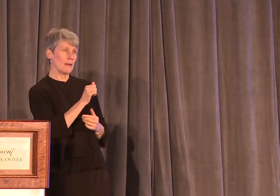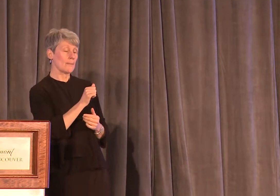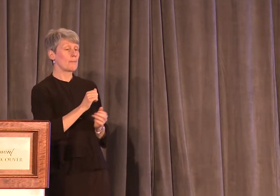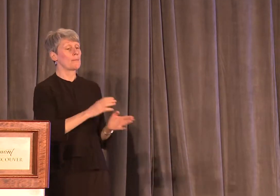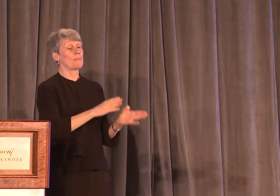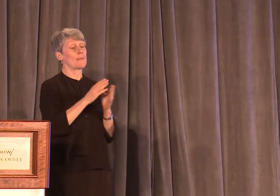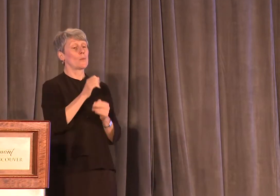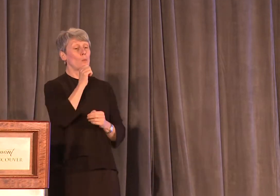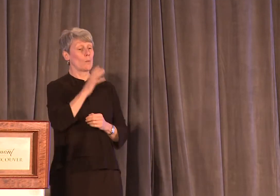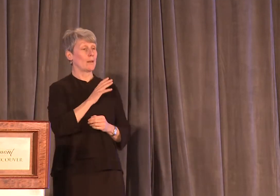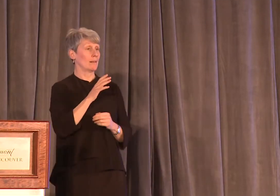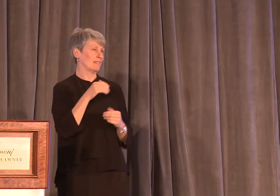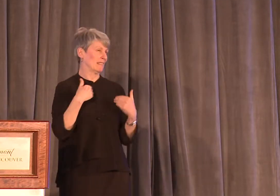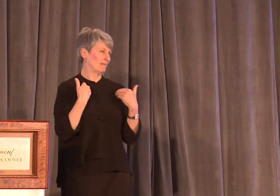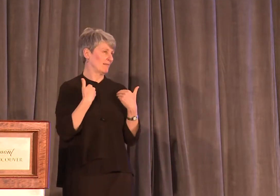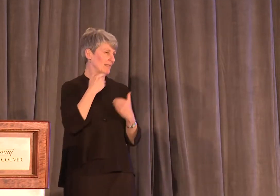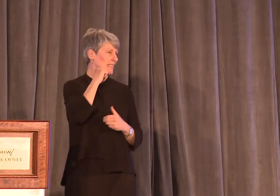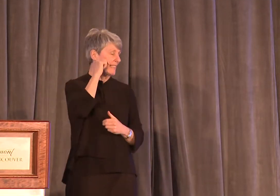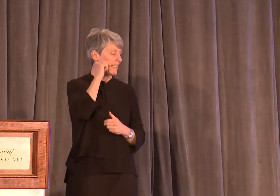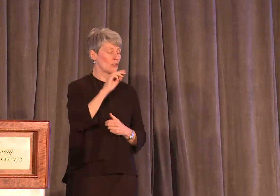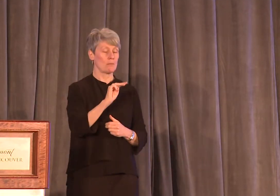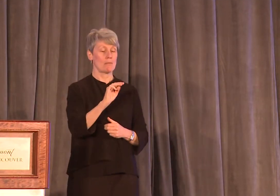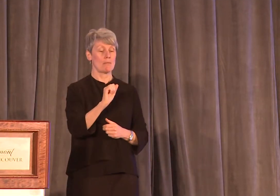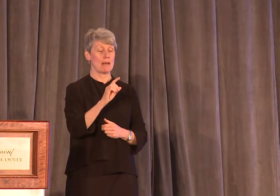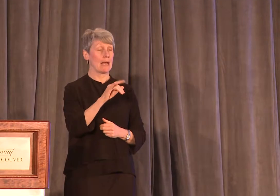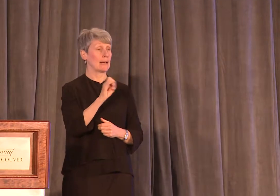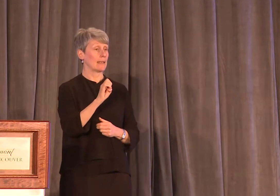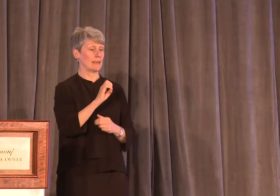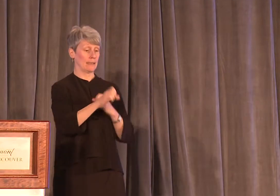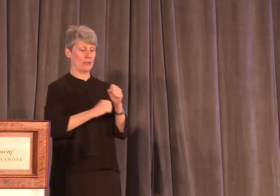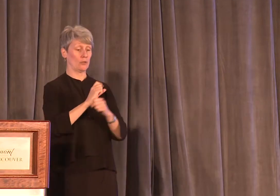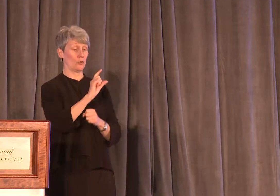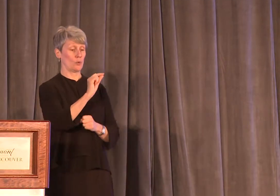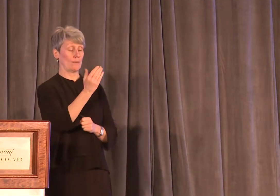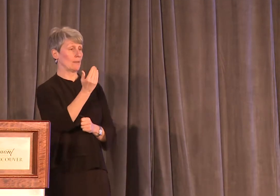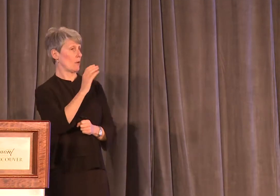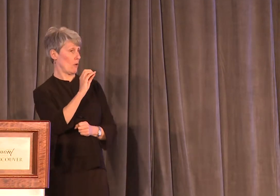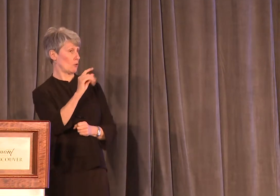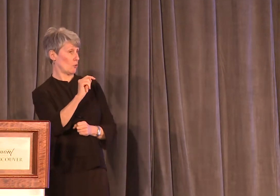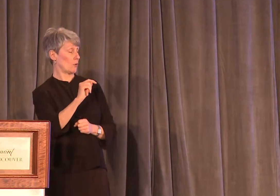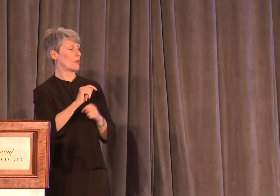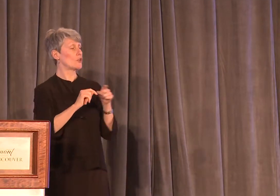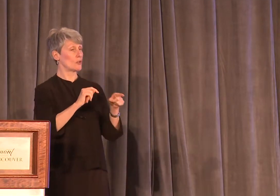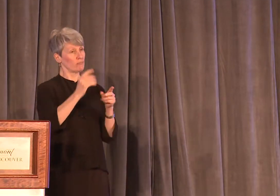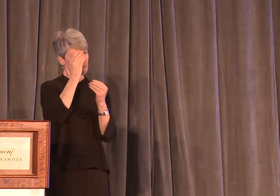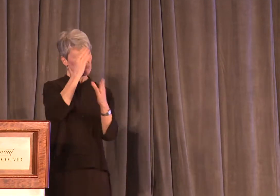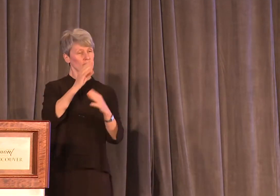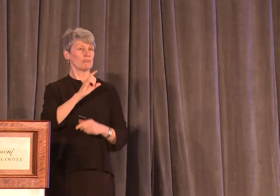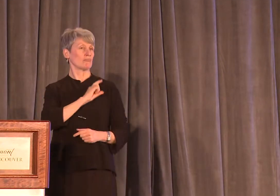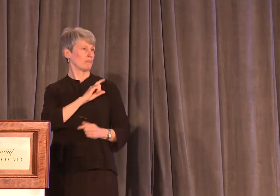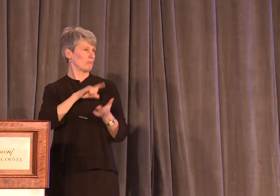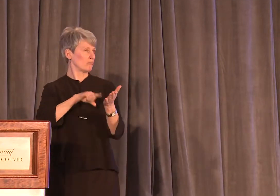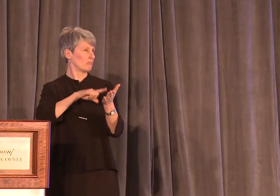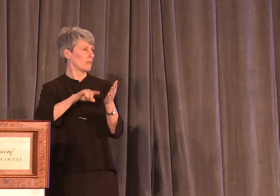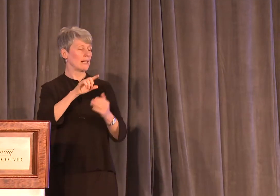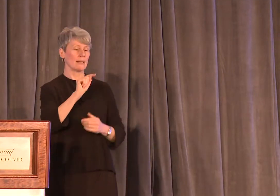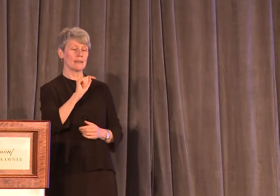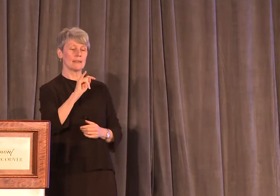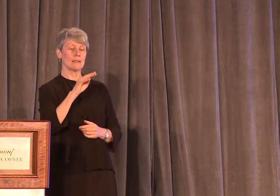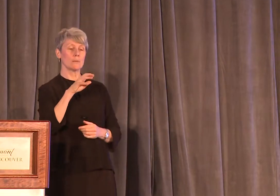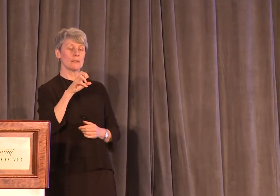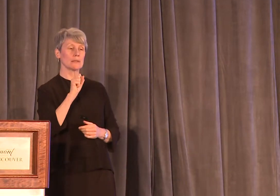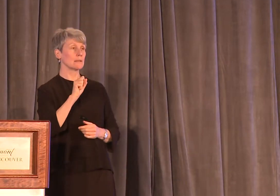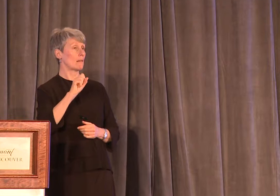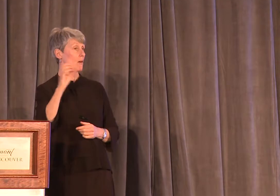teenager named Maddie, who in October 2015 told an investigator in Timmins, Ontario, that she had been raped by a male at a